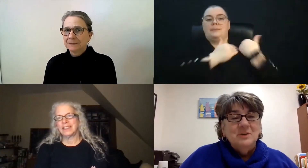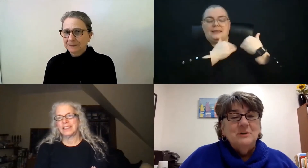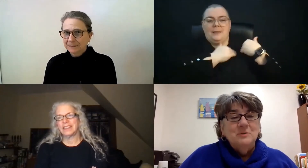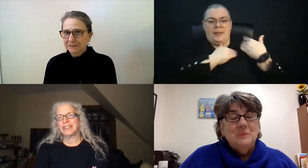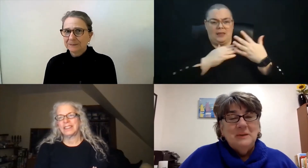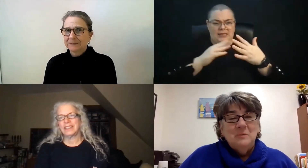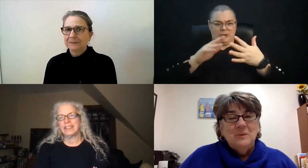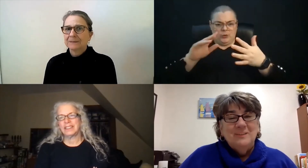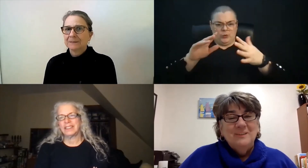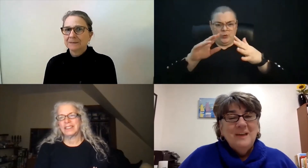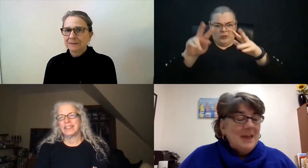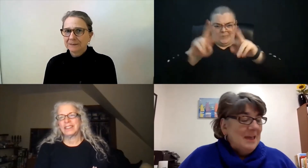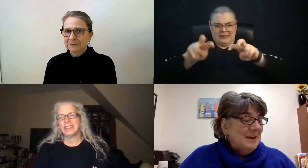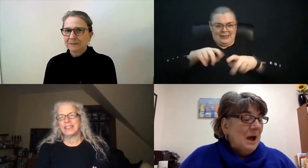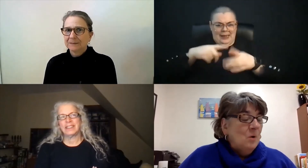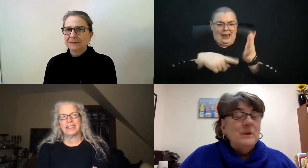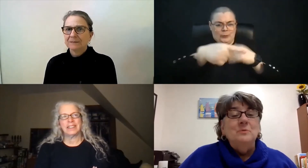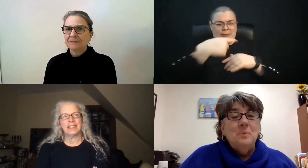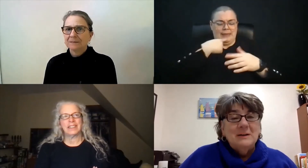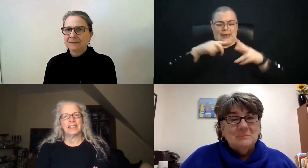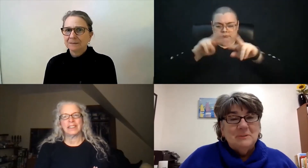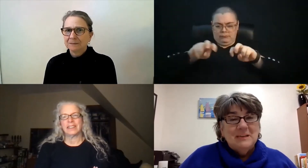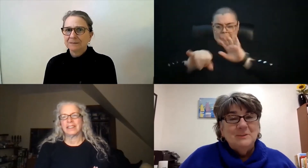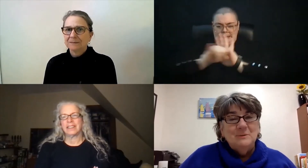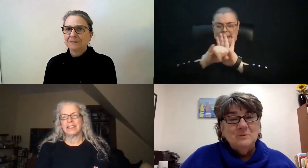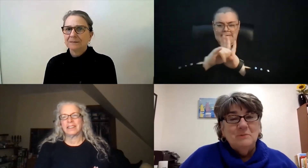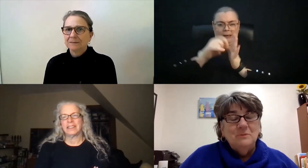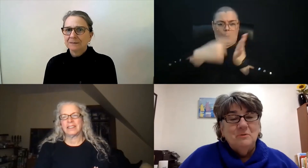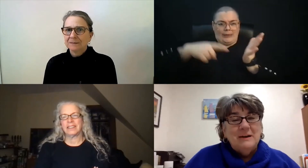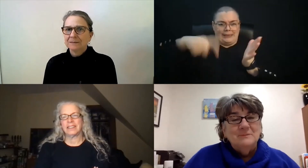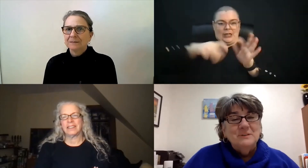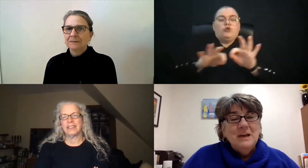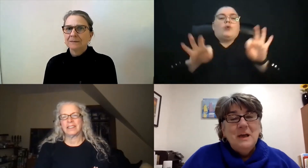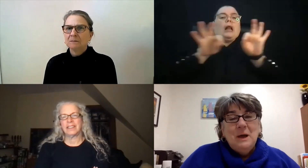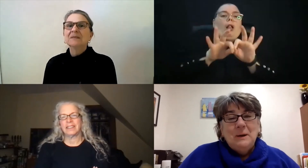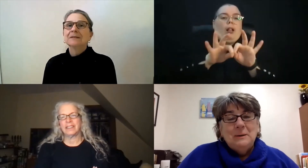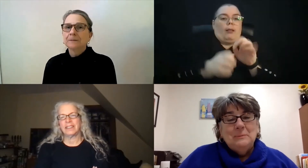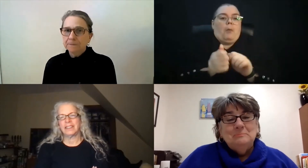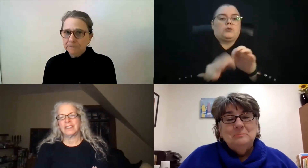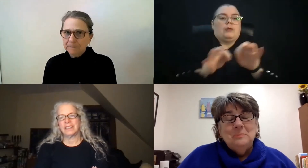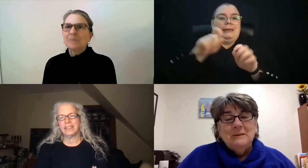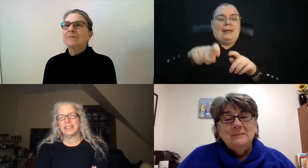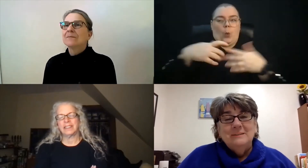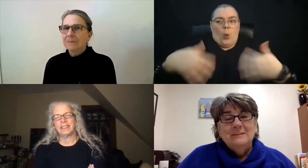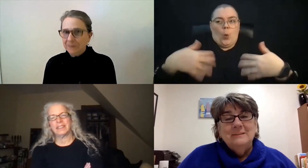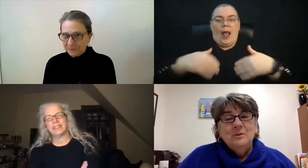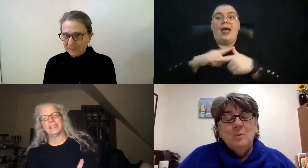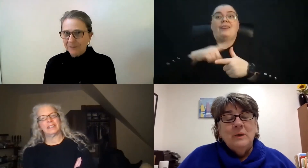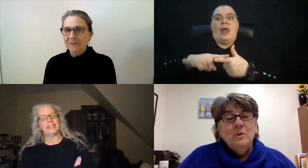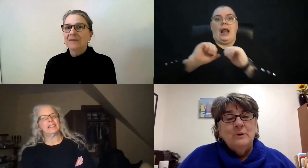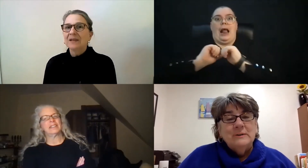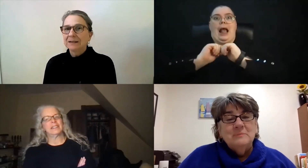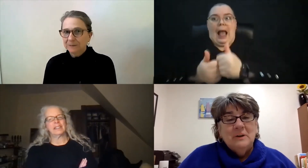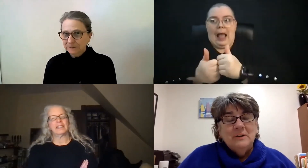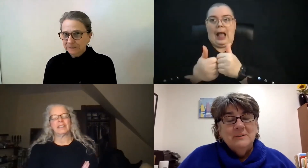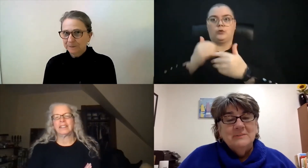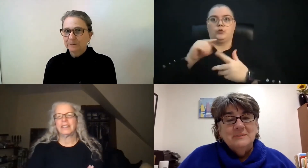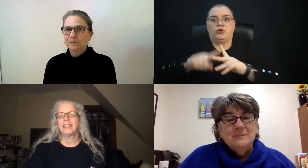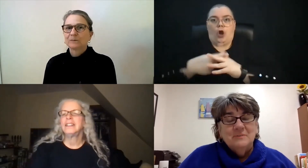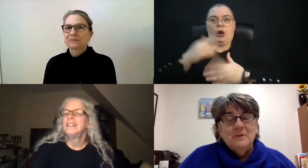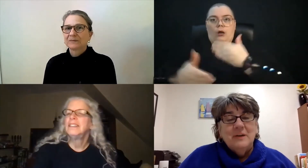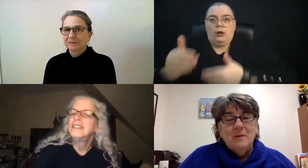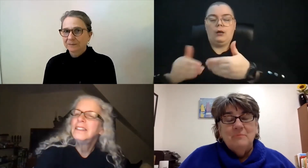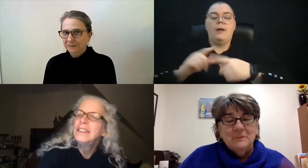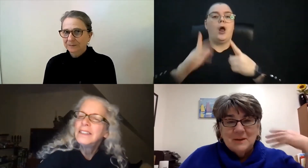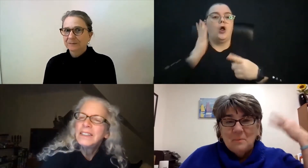needs are to begin with, and how we could possibly get those off the ground. But knowing your experiences